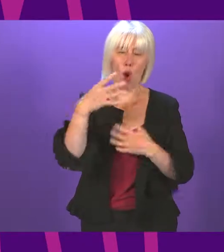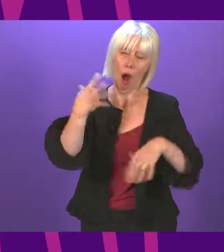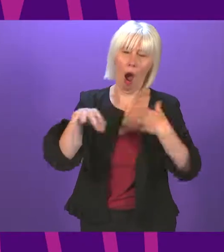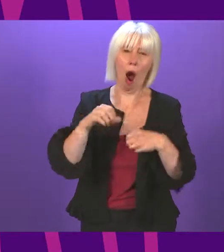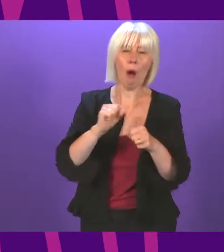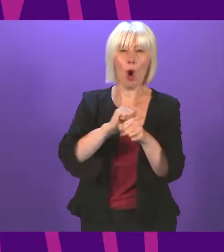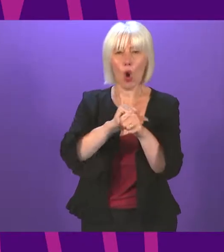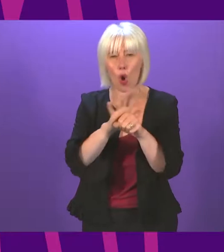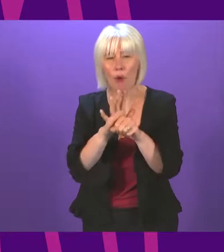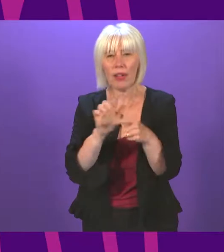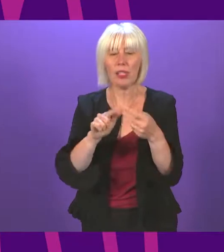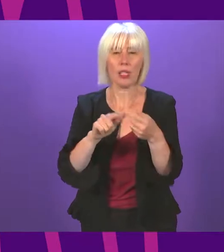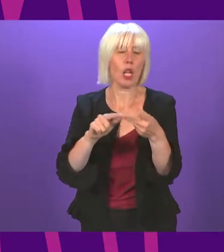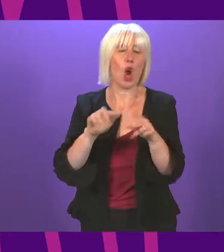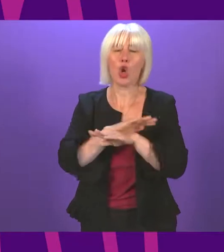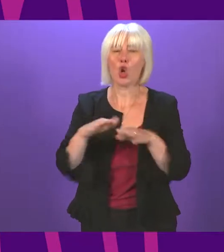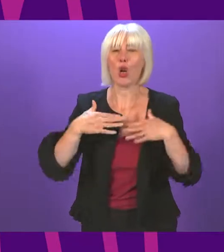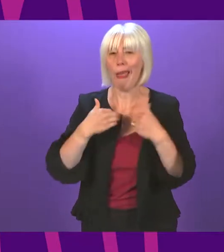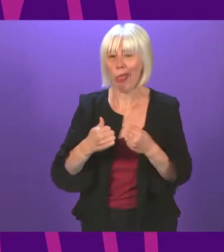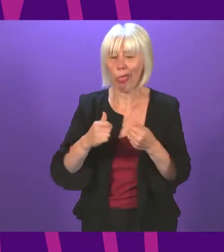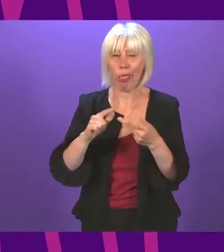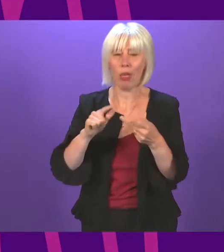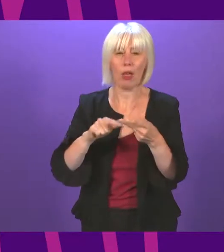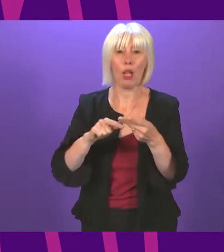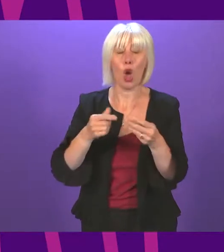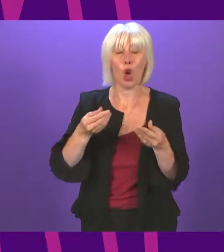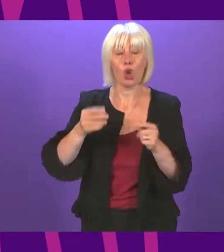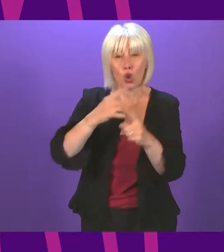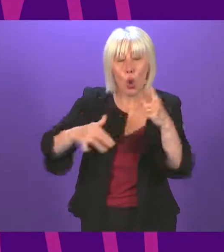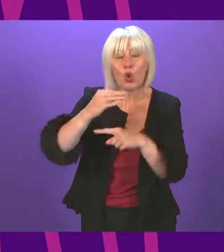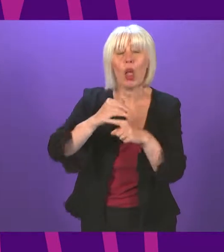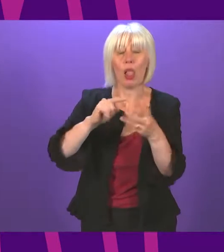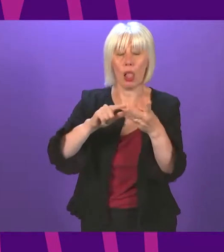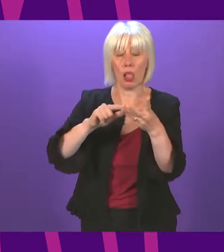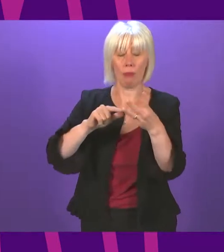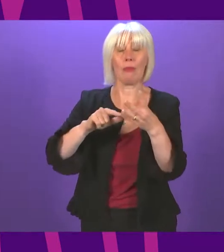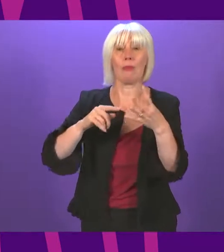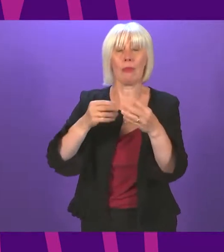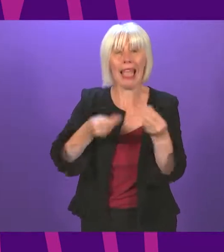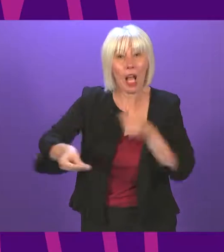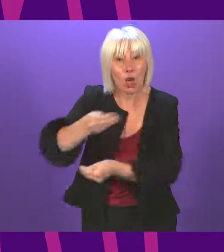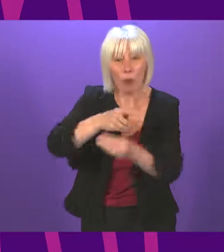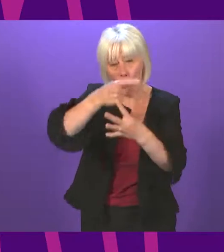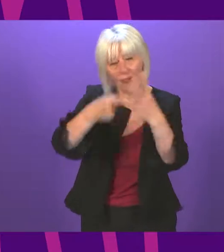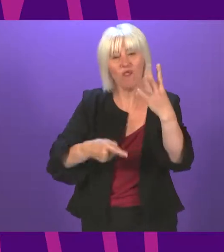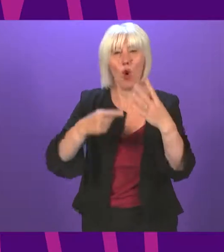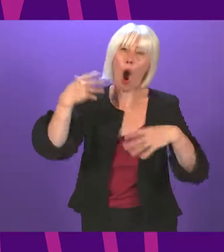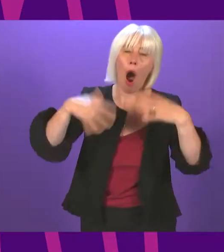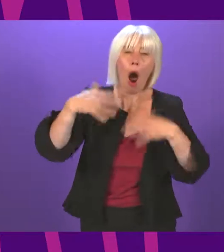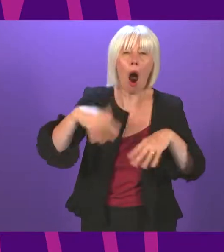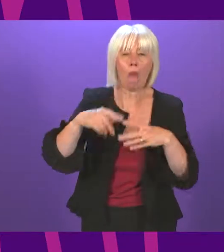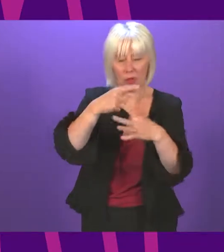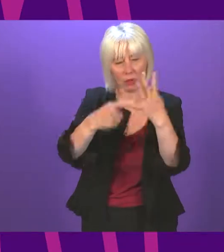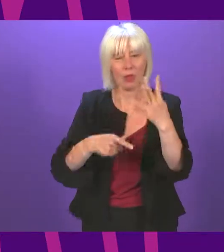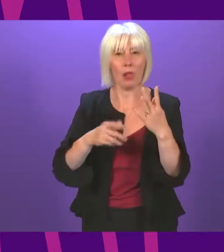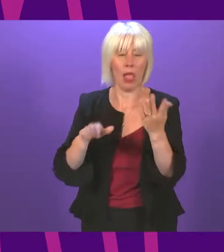harm, non-health COVID harm, social and economic harms to ensure that the inquiry is able to explore